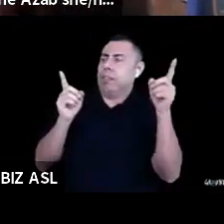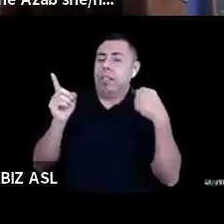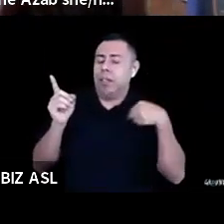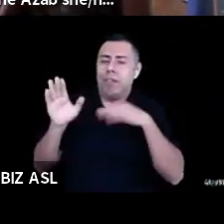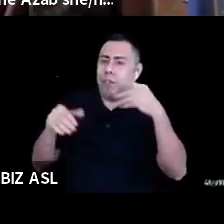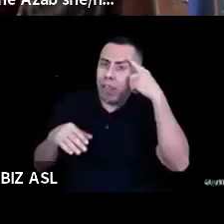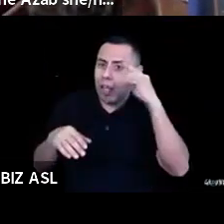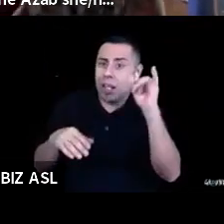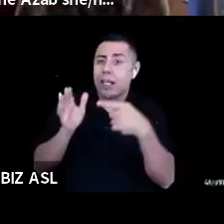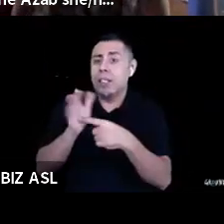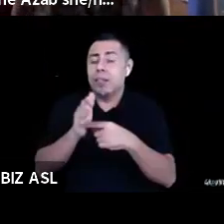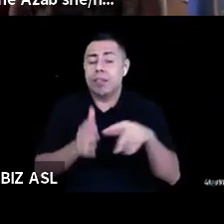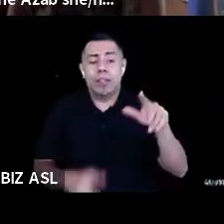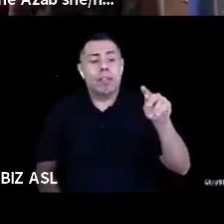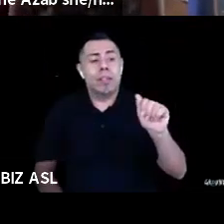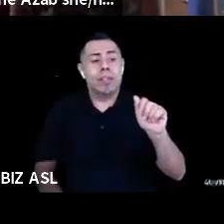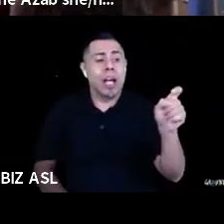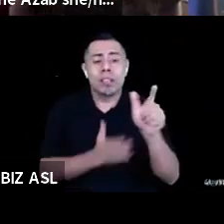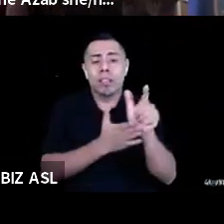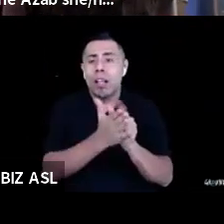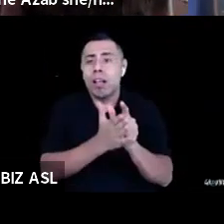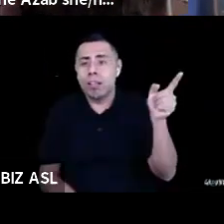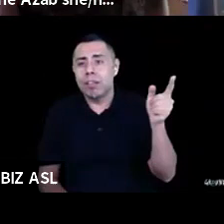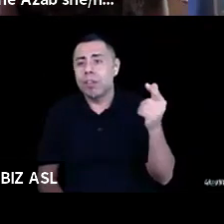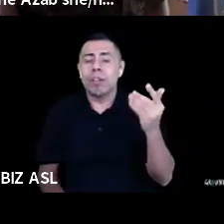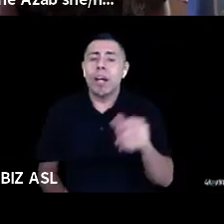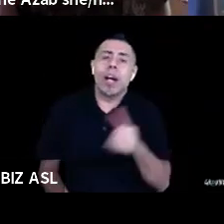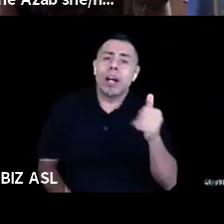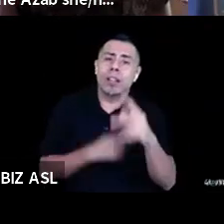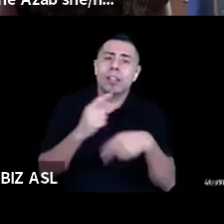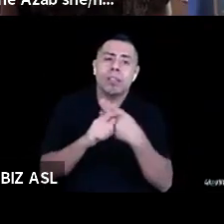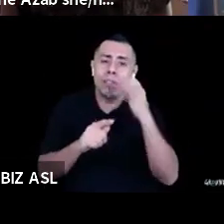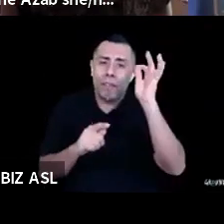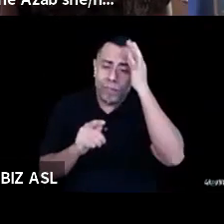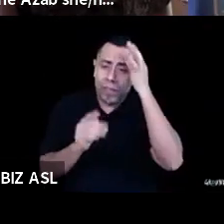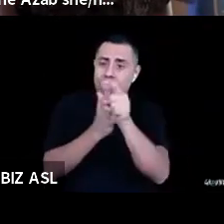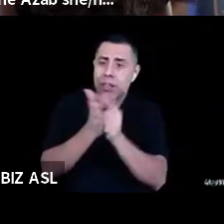uh, you know, these other types of federal regulation that we maybe don't think of.